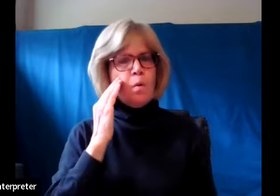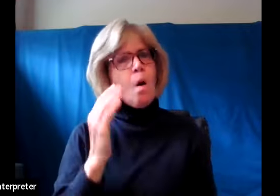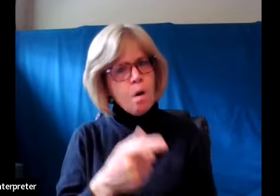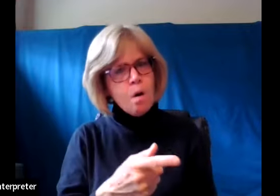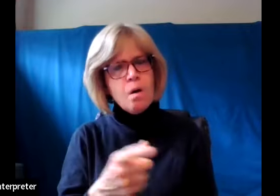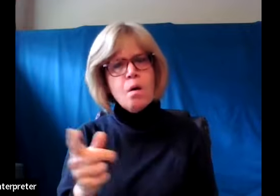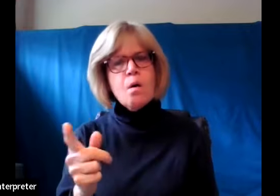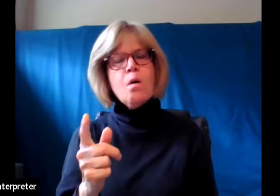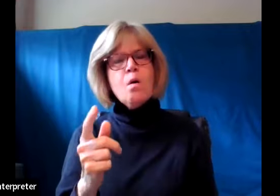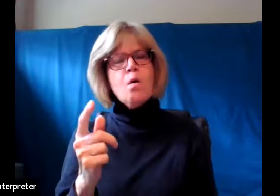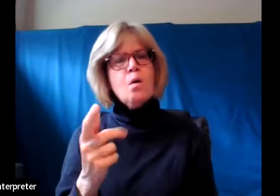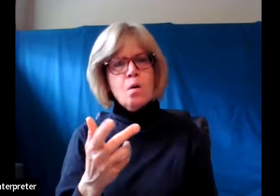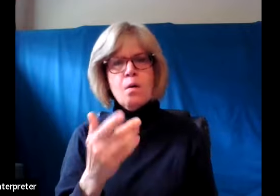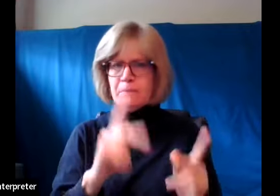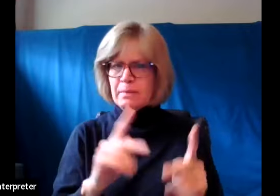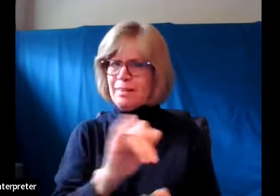Christians.